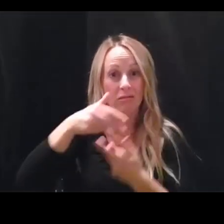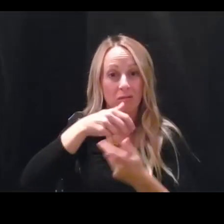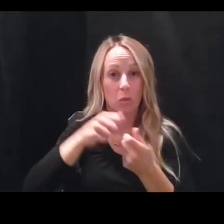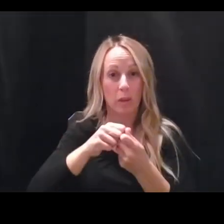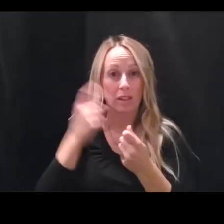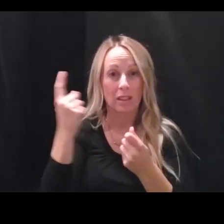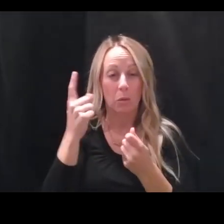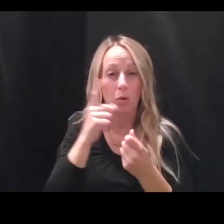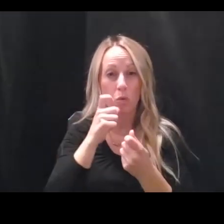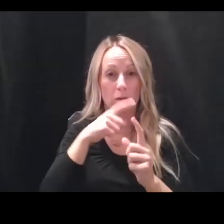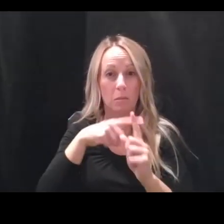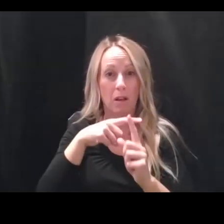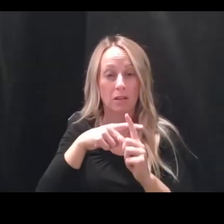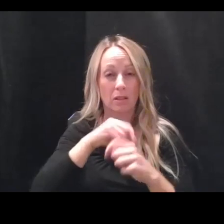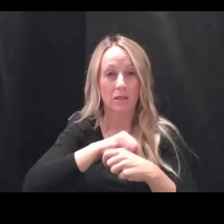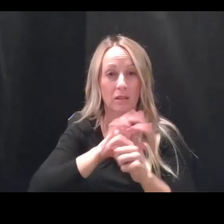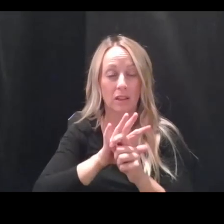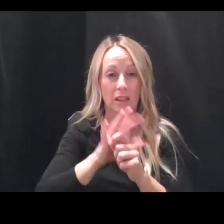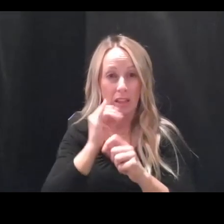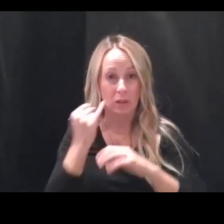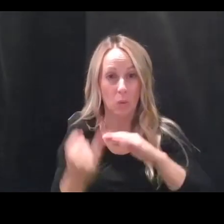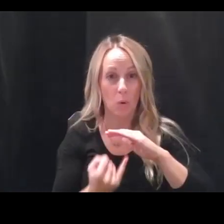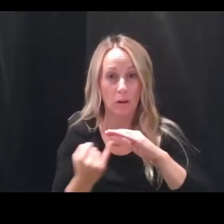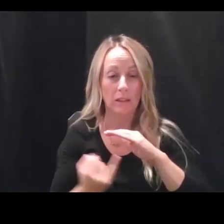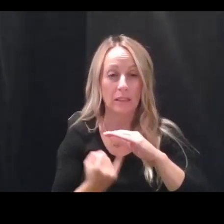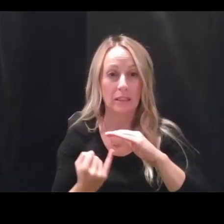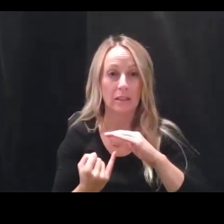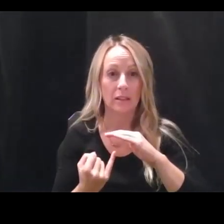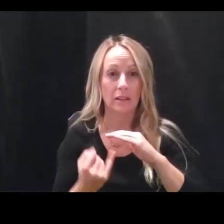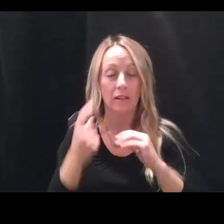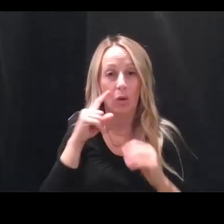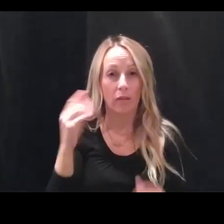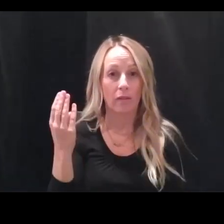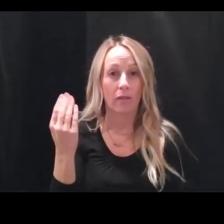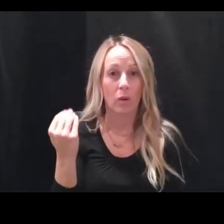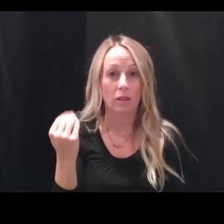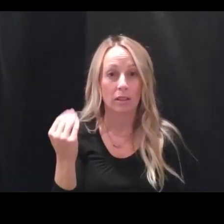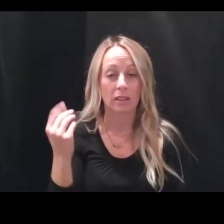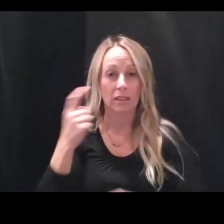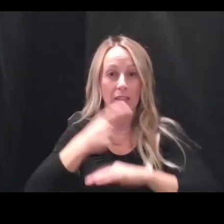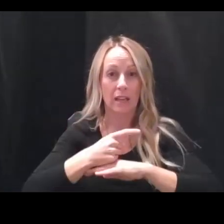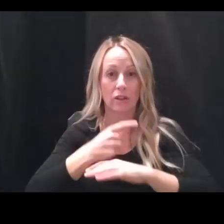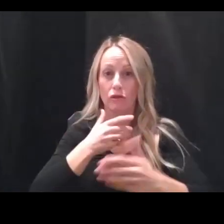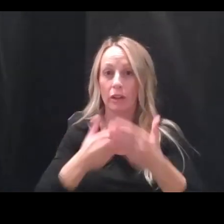quarantined for 14 days, regardless of the use of